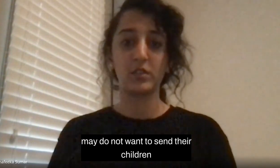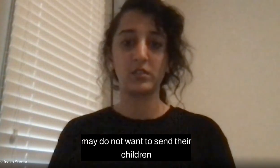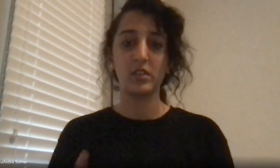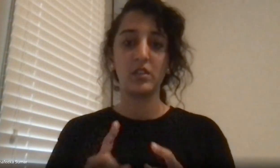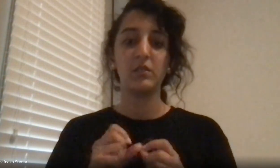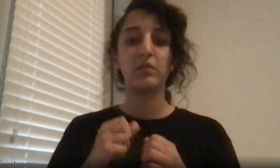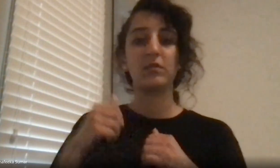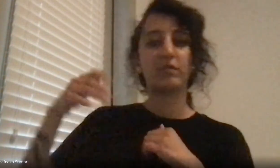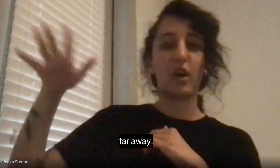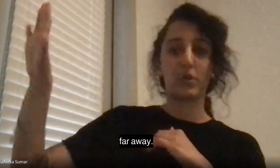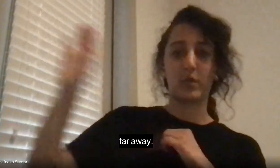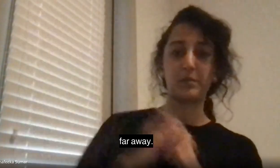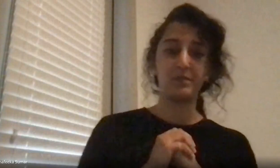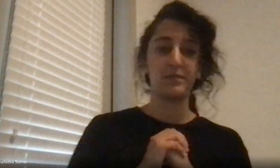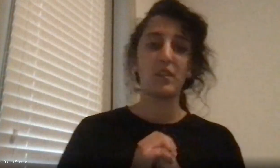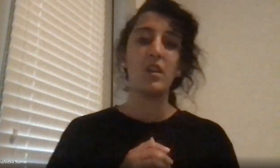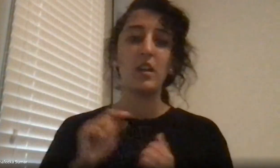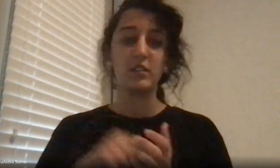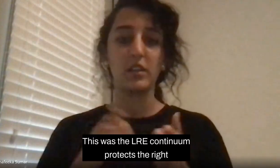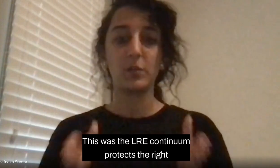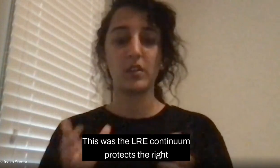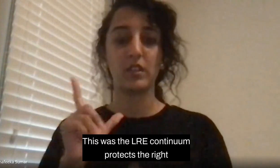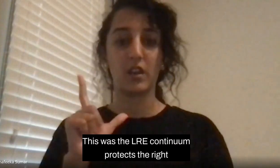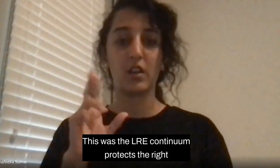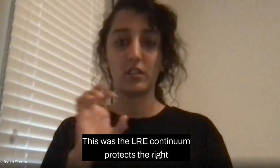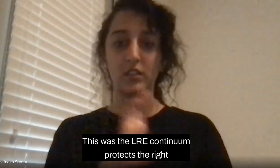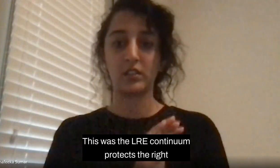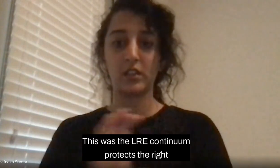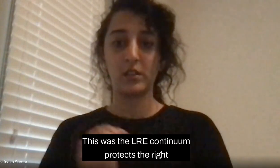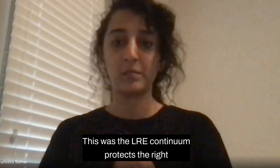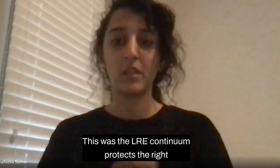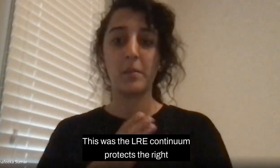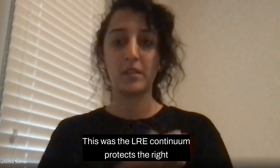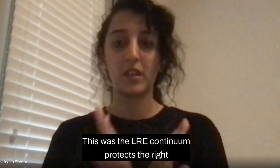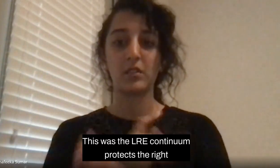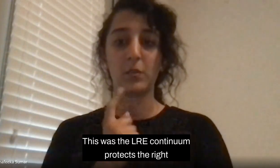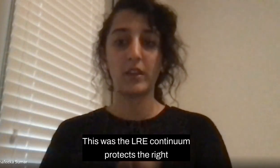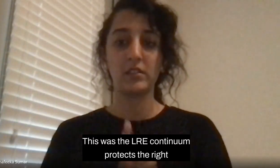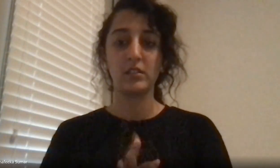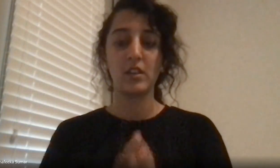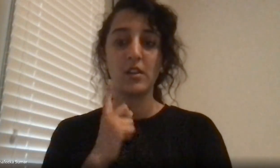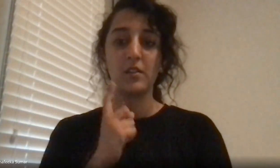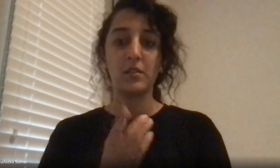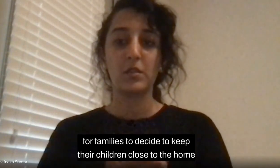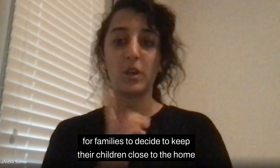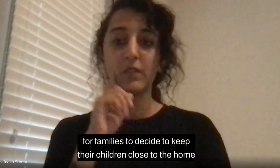far away. This was the LRE continuum, which has the right for